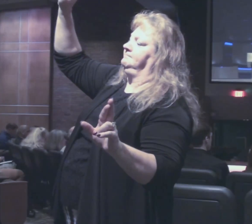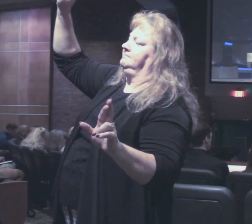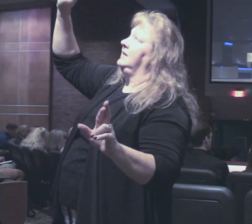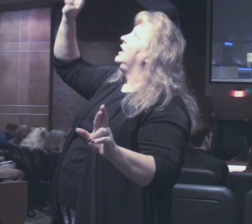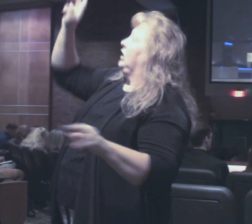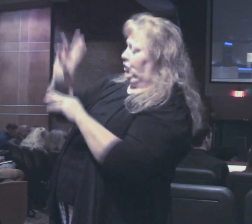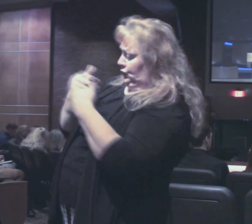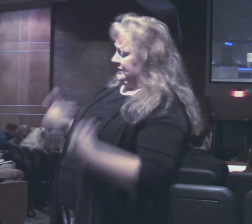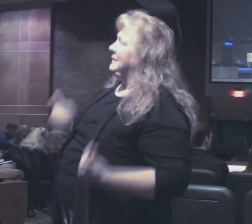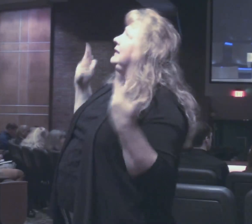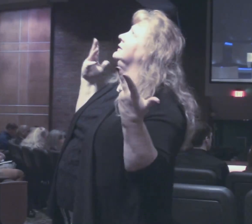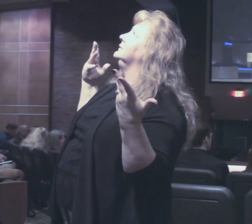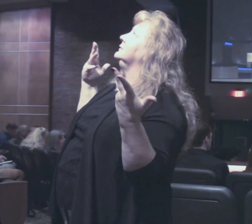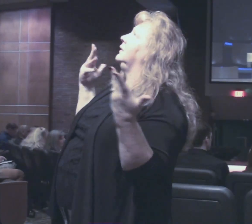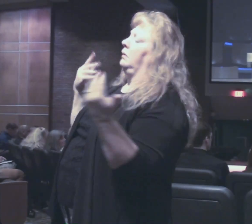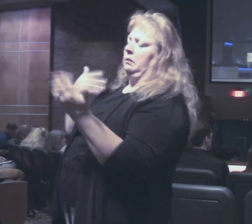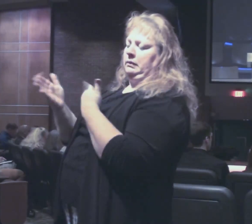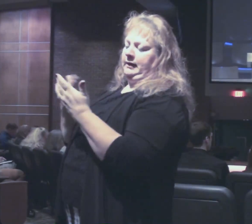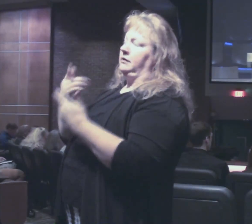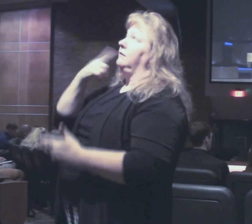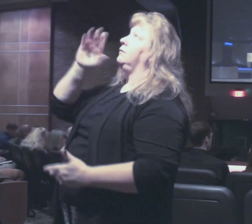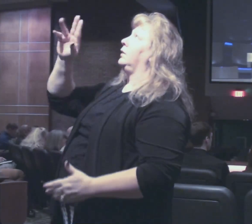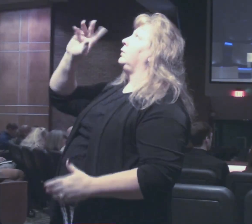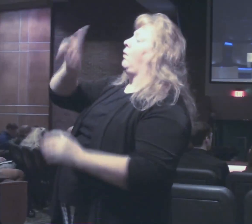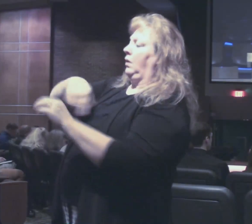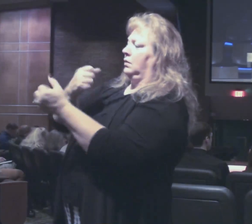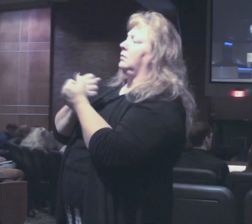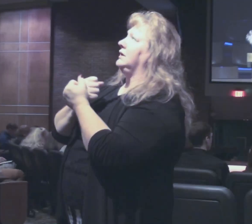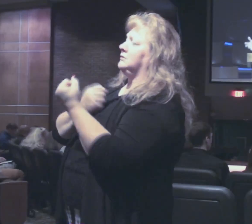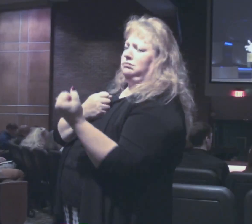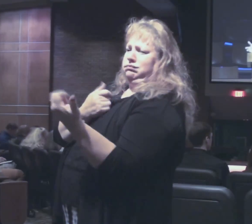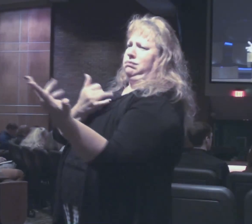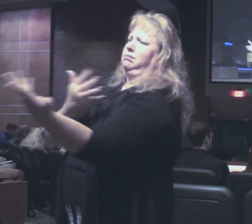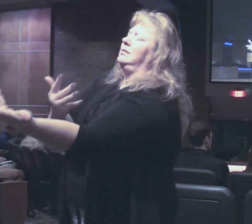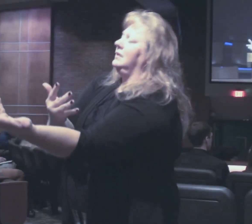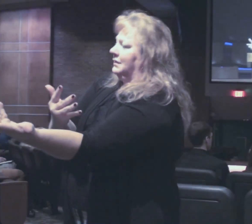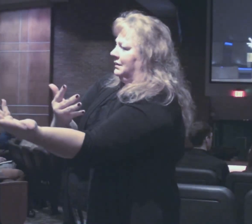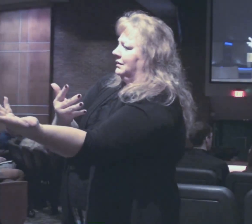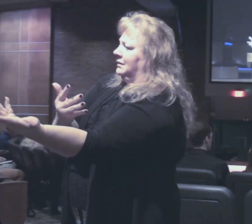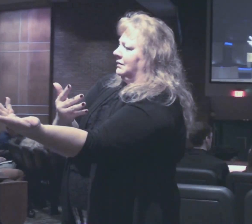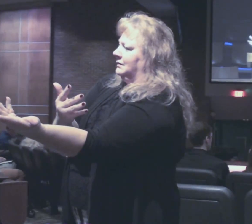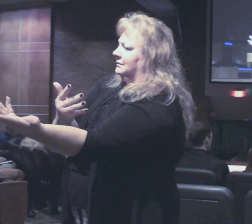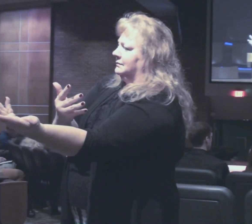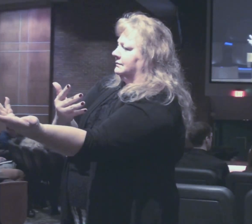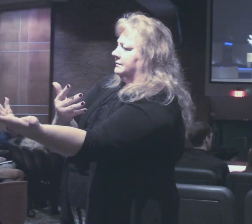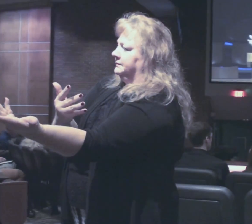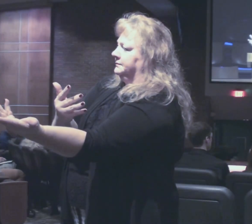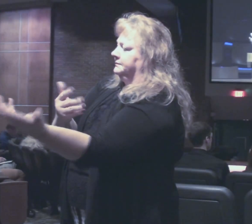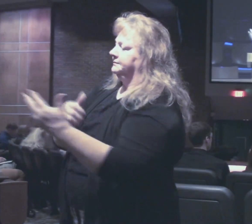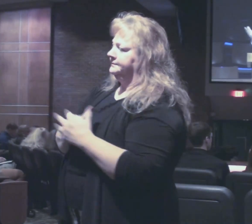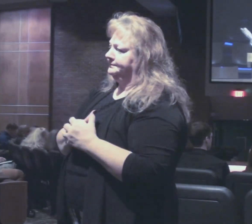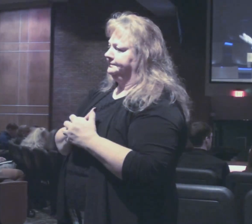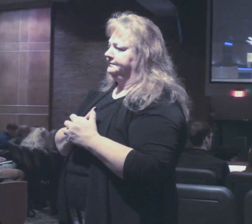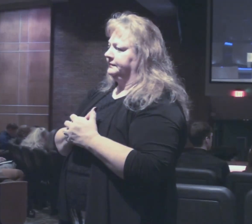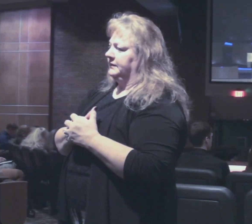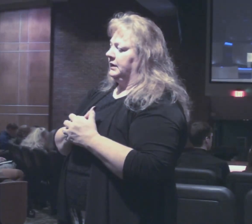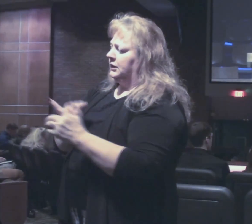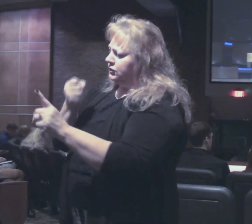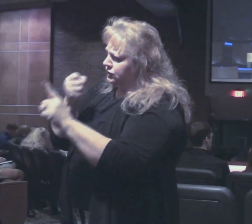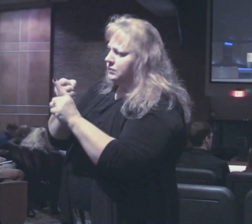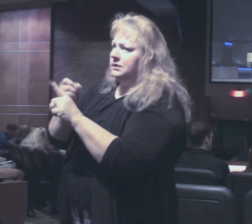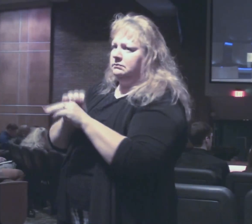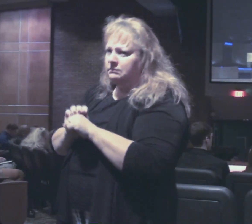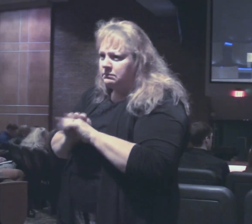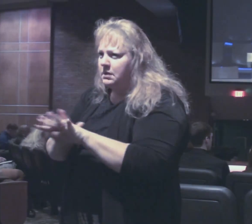use me in the greatest possible way for your grace to flow out of my life to impact